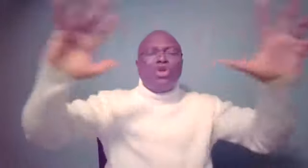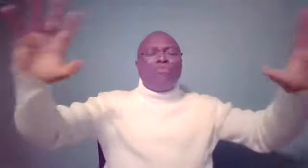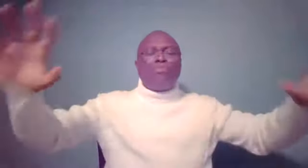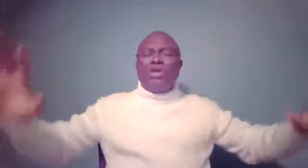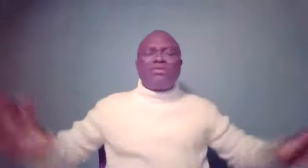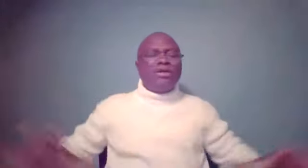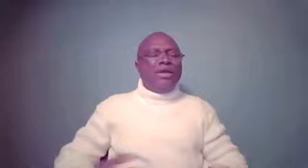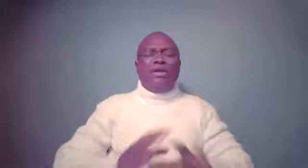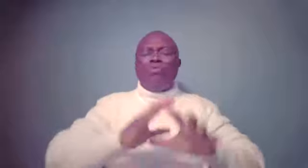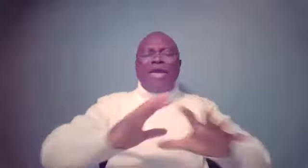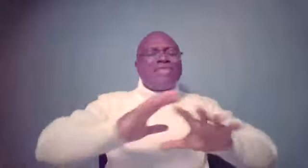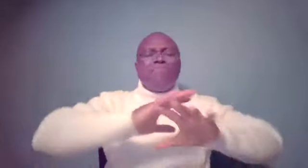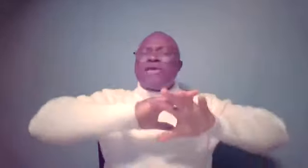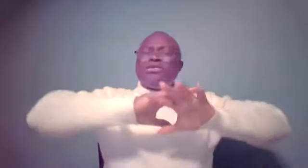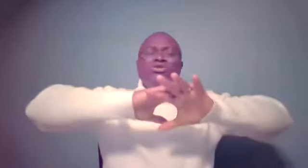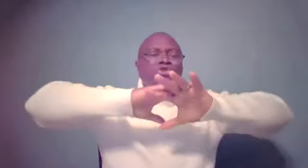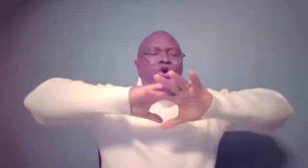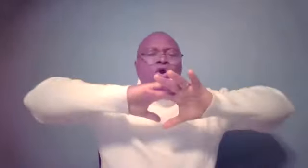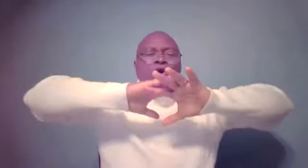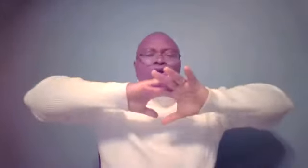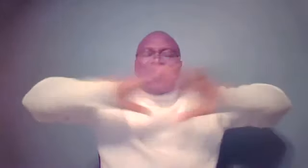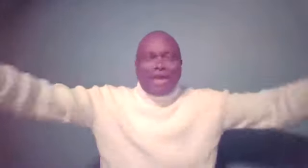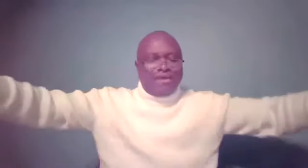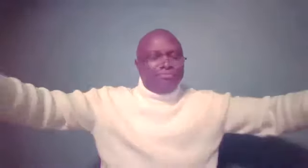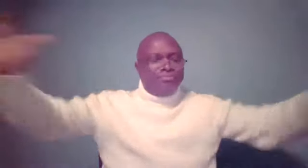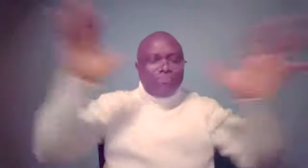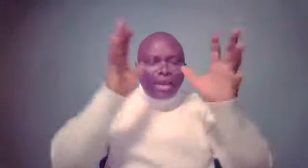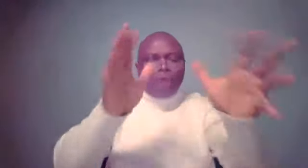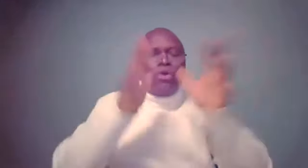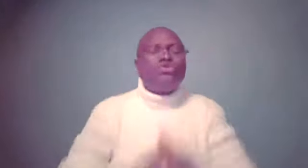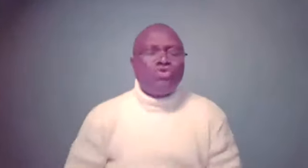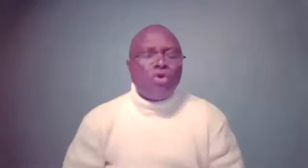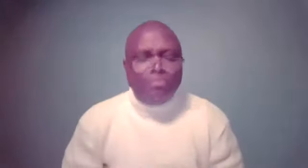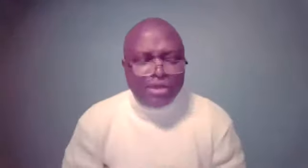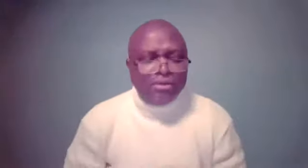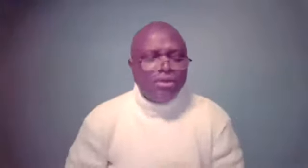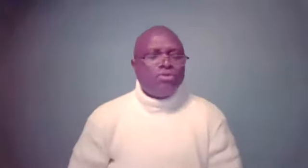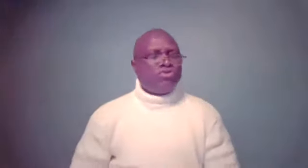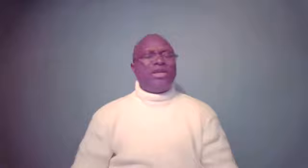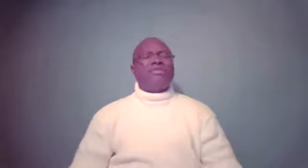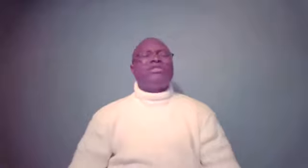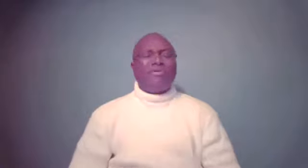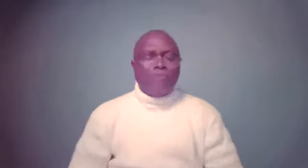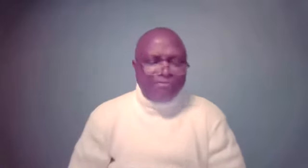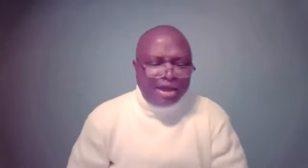put it in a way that makes it so clear. I want you to go with me to Genesis chapter 45